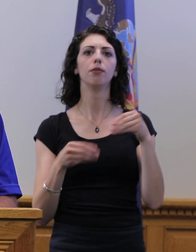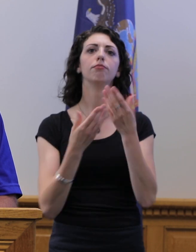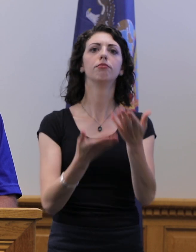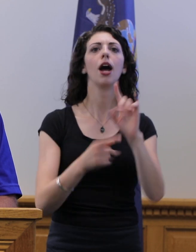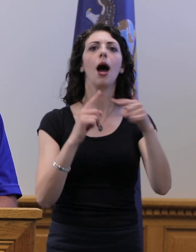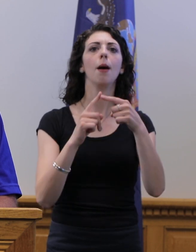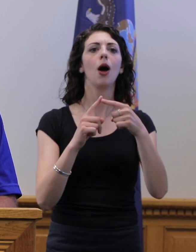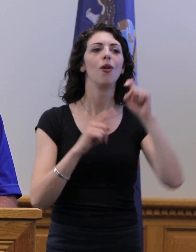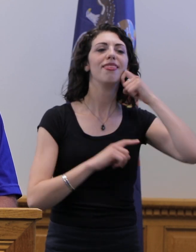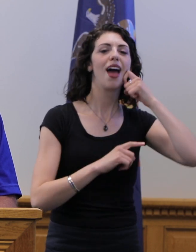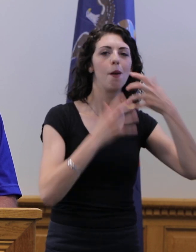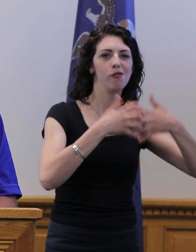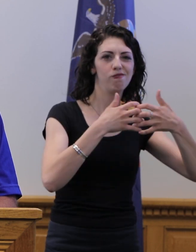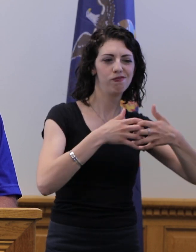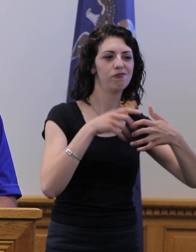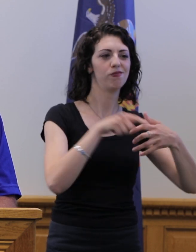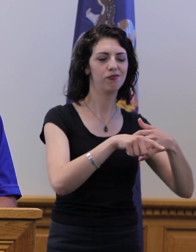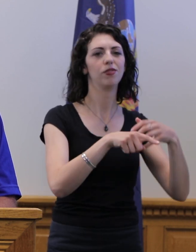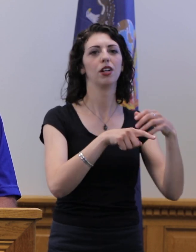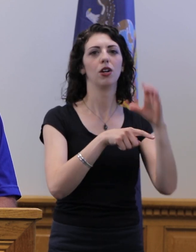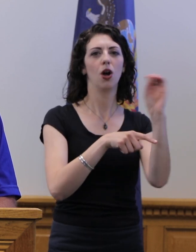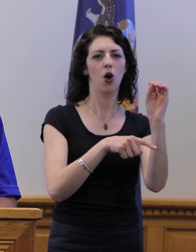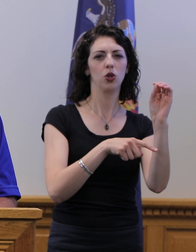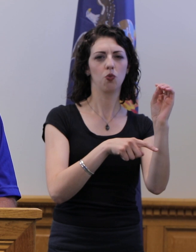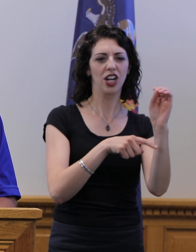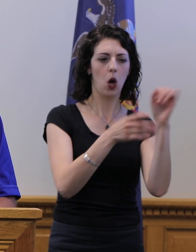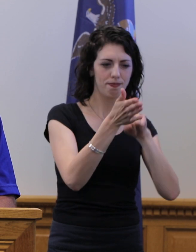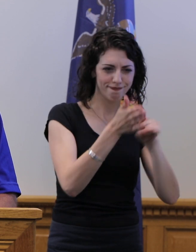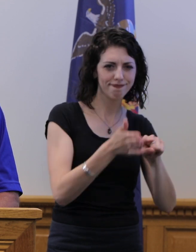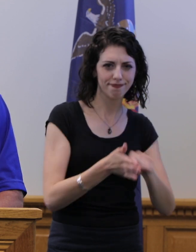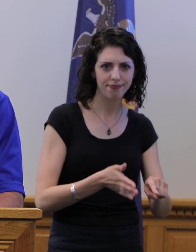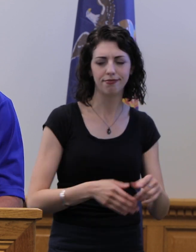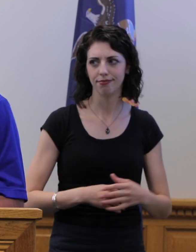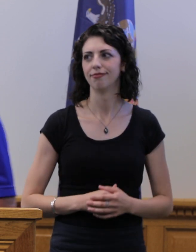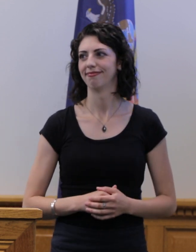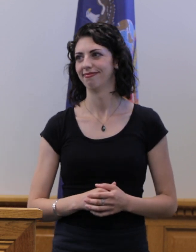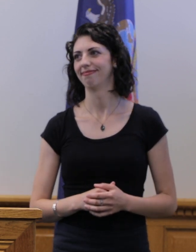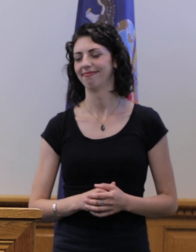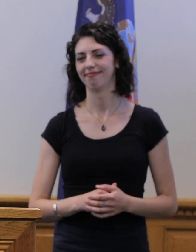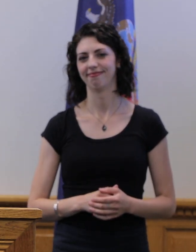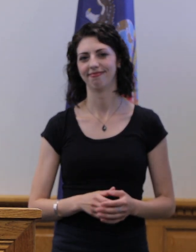at the apple processing facility in the town of Oswego in today's report. Diane?